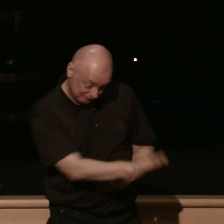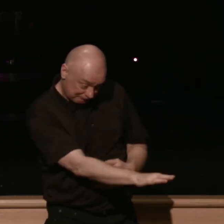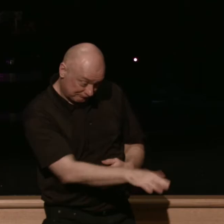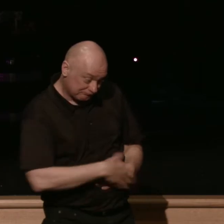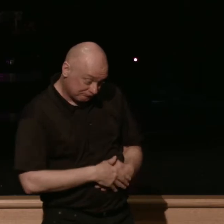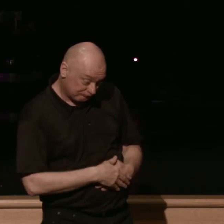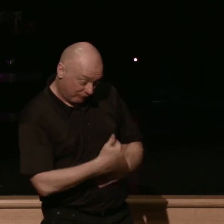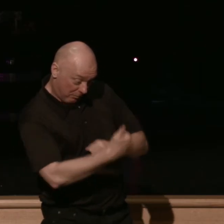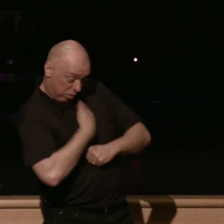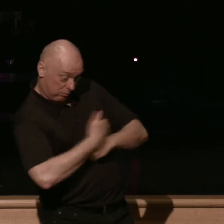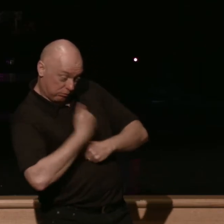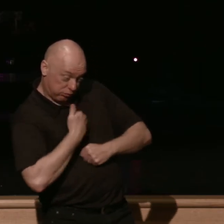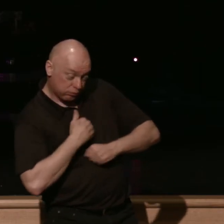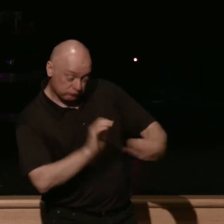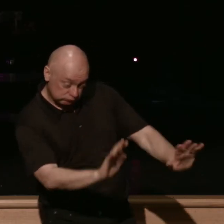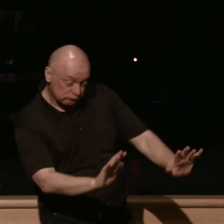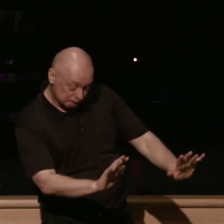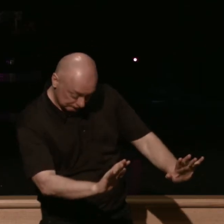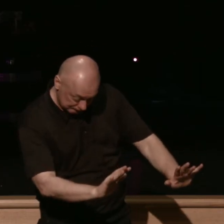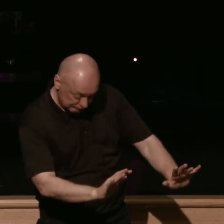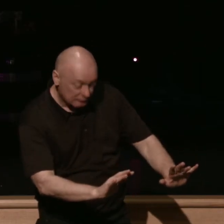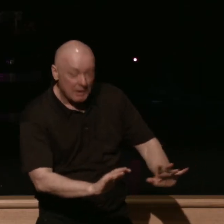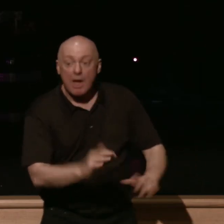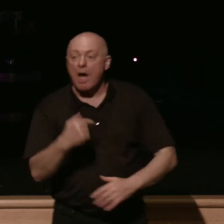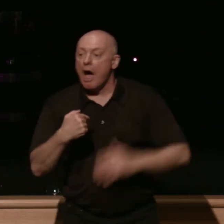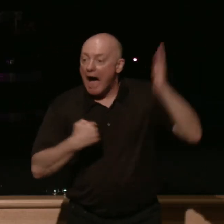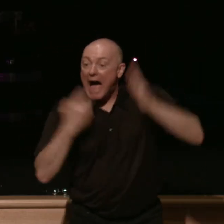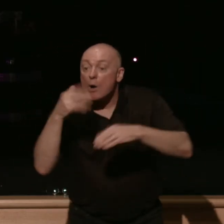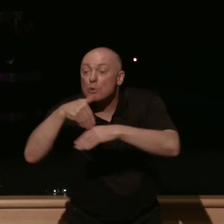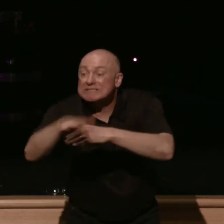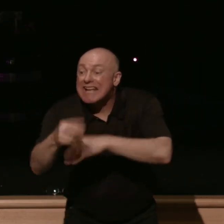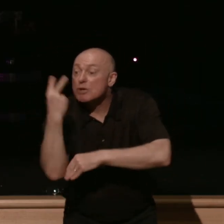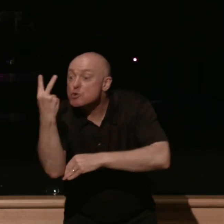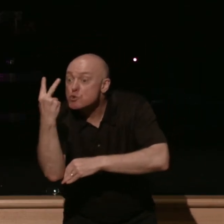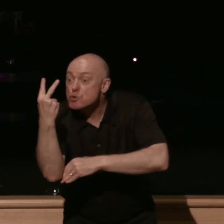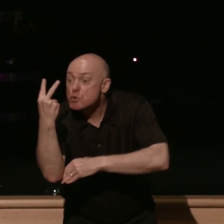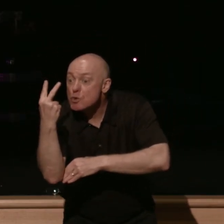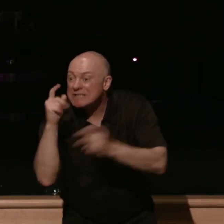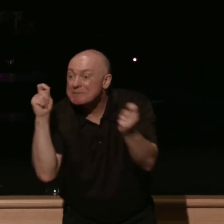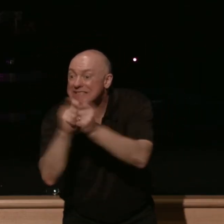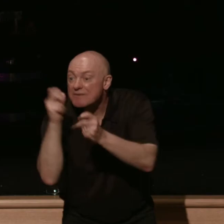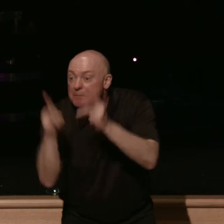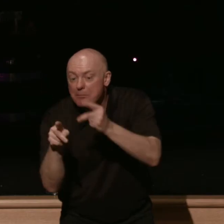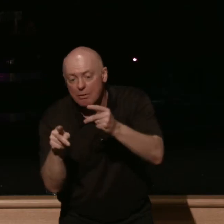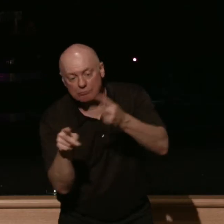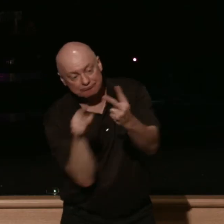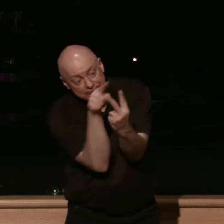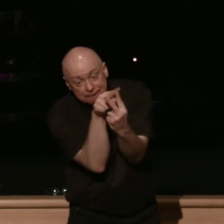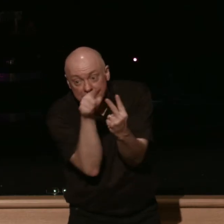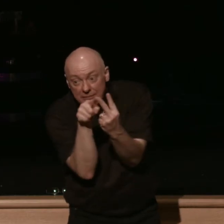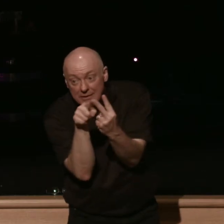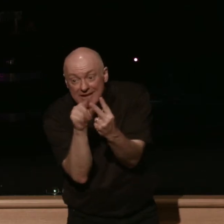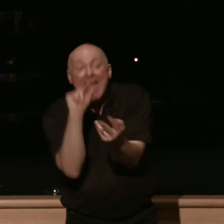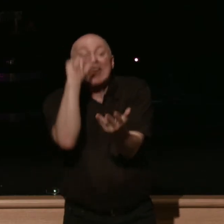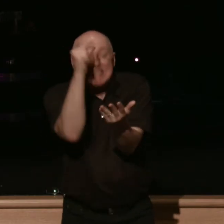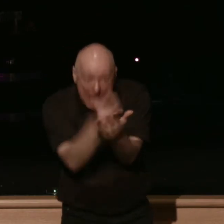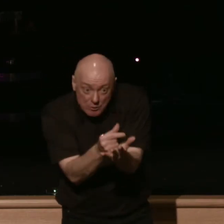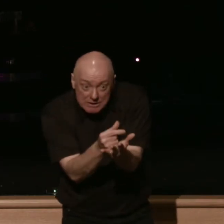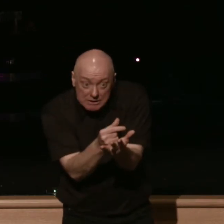this passage that we just read that he's going to send two specific people that are going to come two specific people guaranteed says the lord you